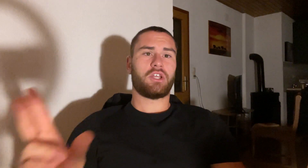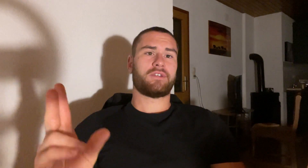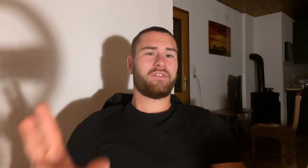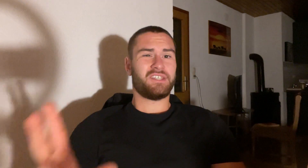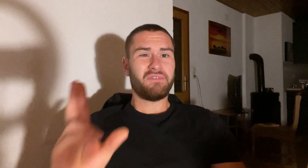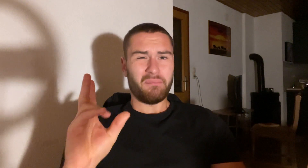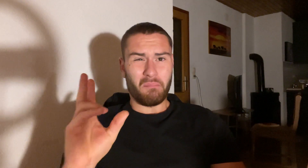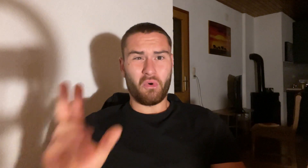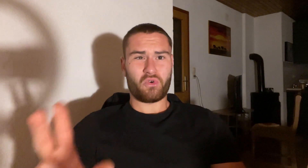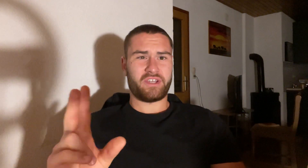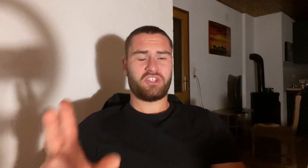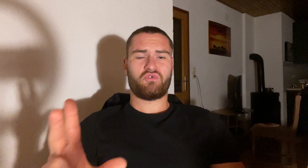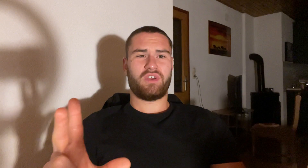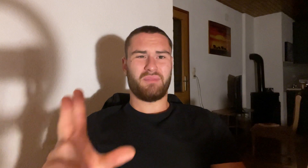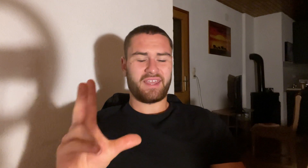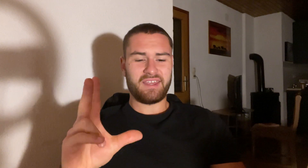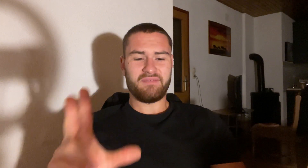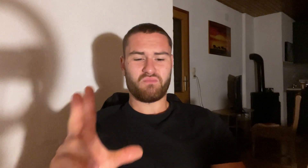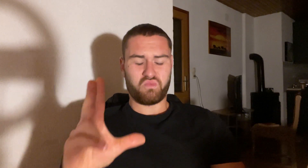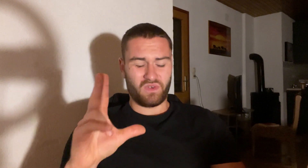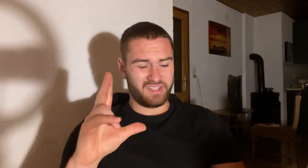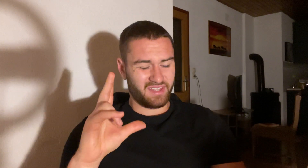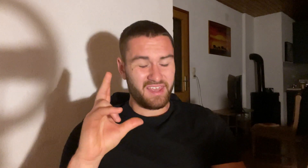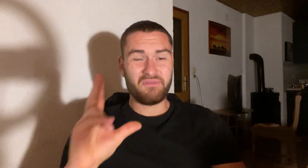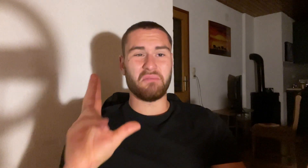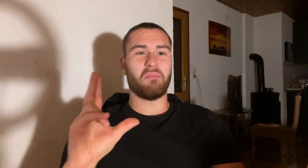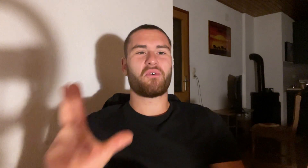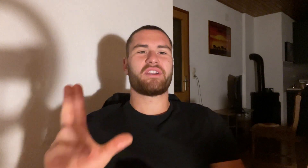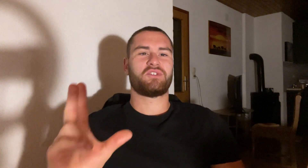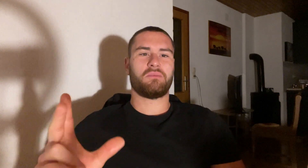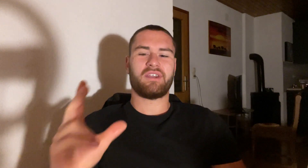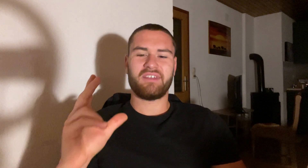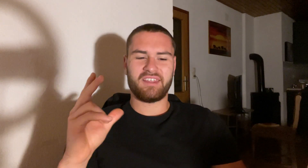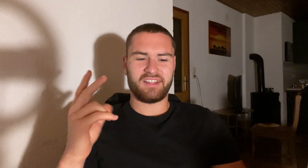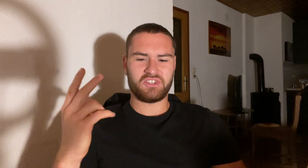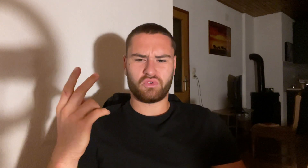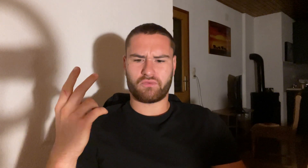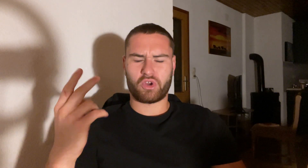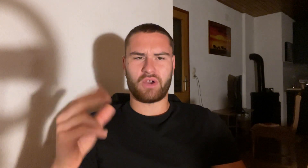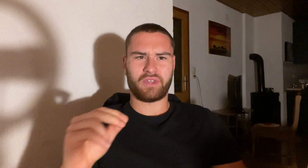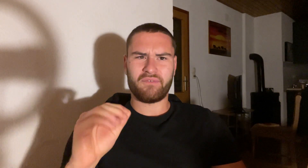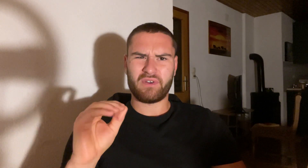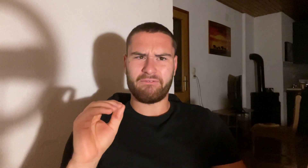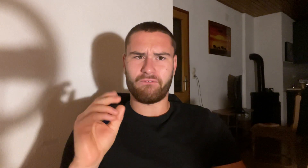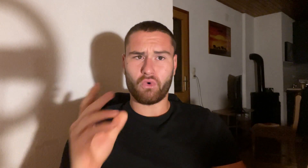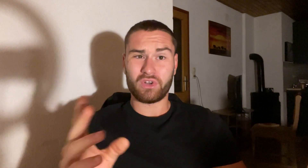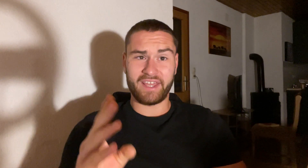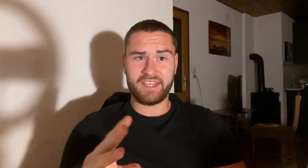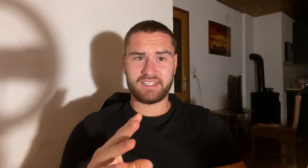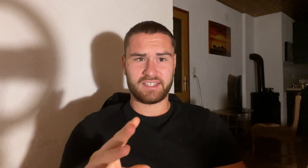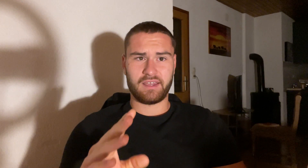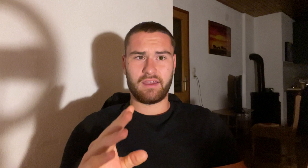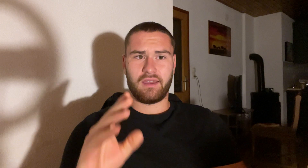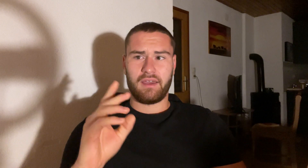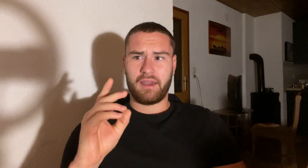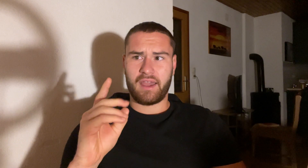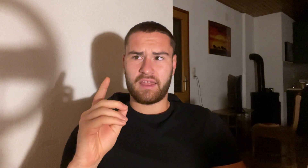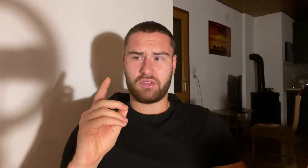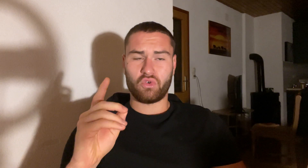philosophy is even more extreme. Like, he's even more extreme. He tells you to work out every four days and to